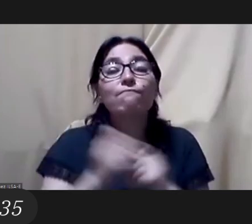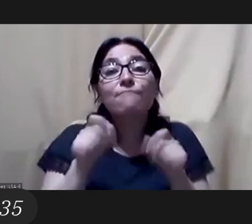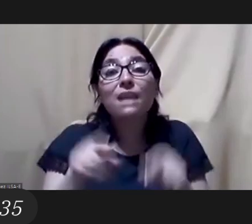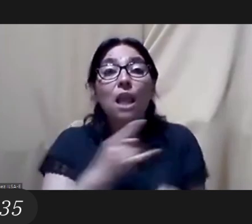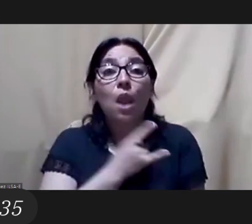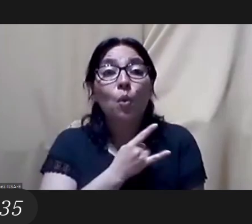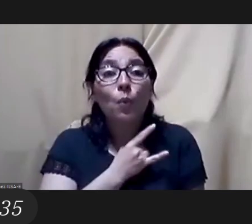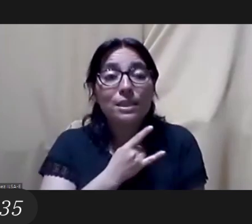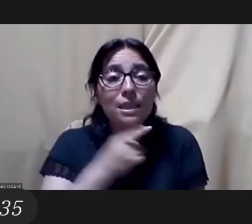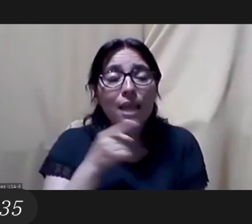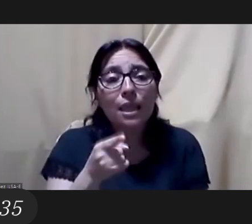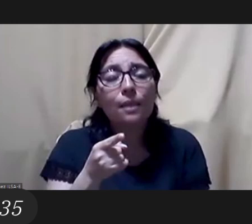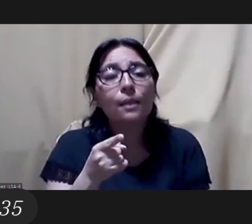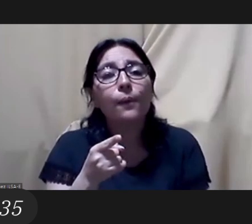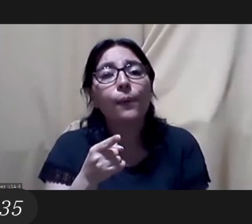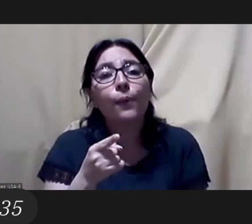universities